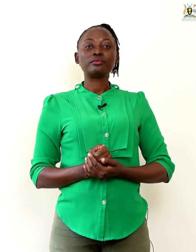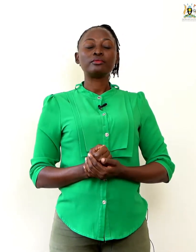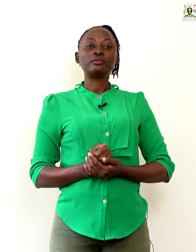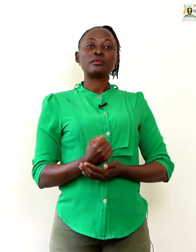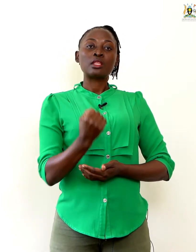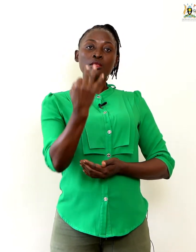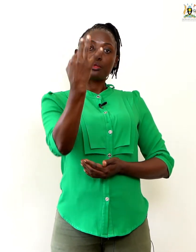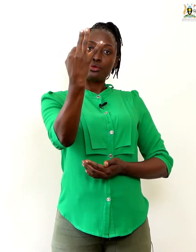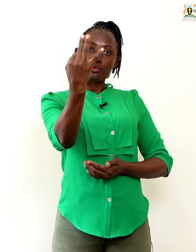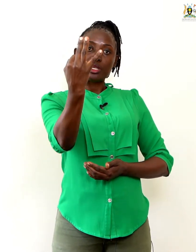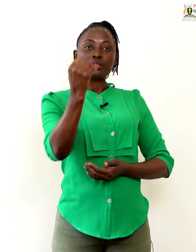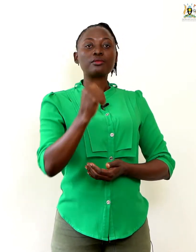3.